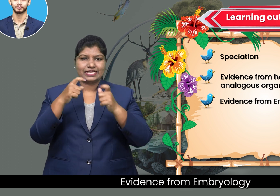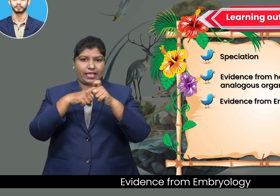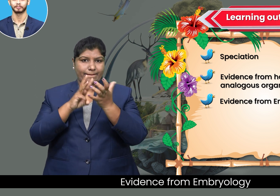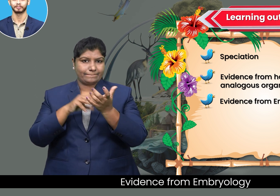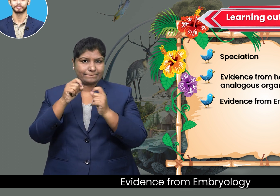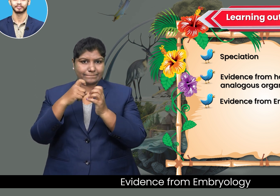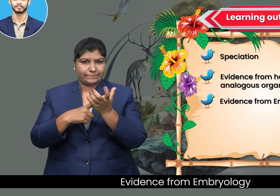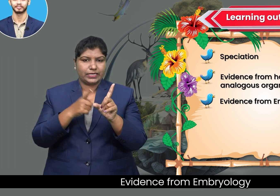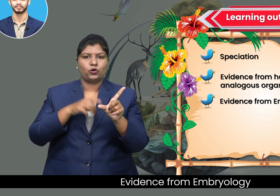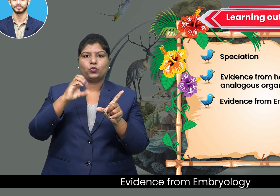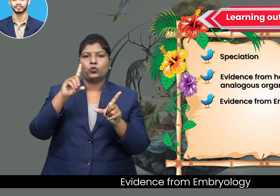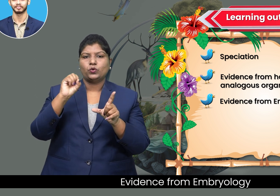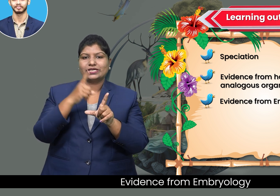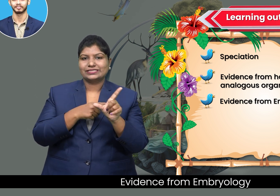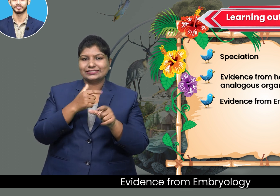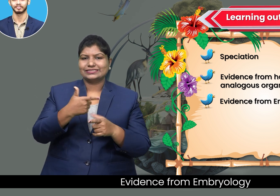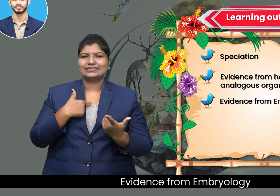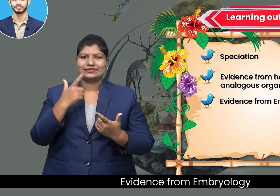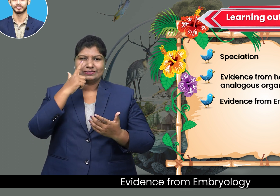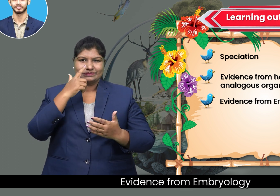embryology